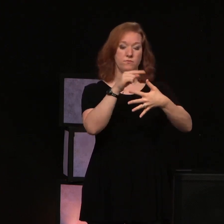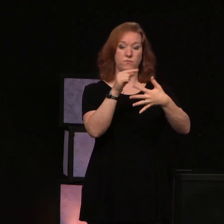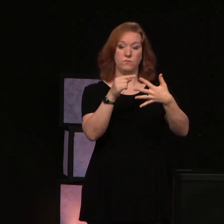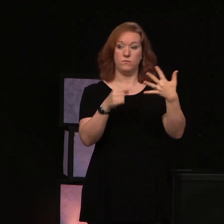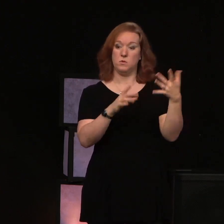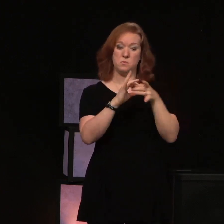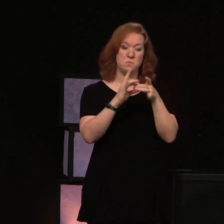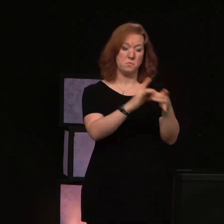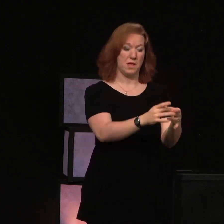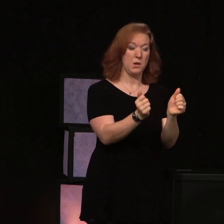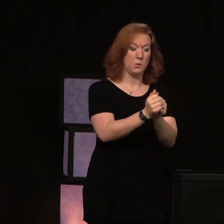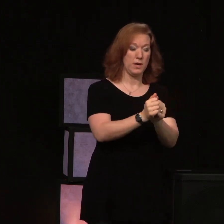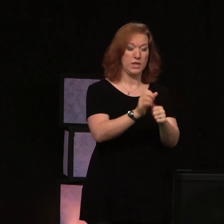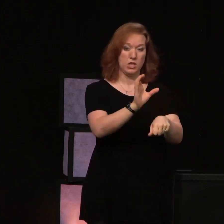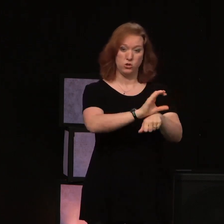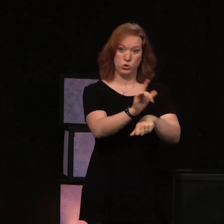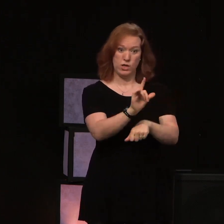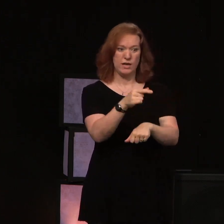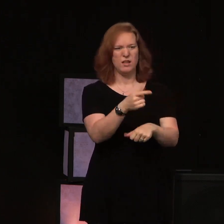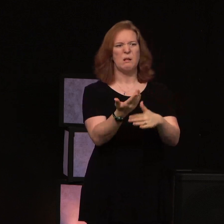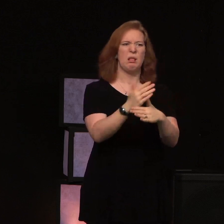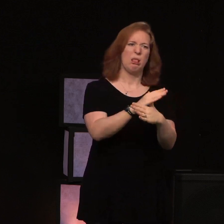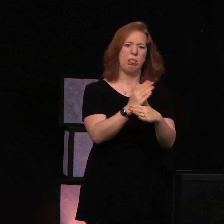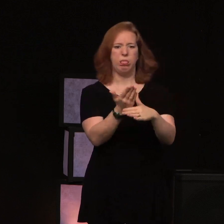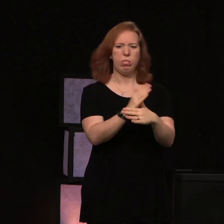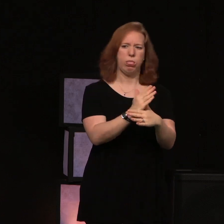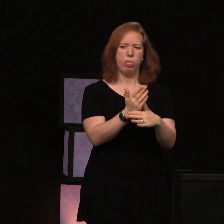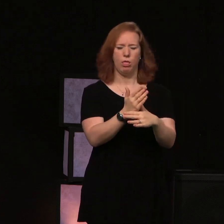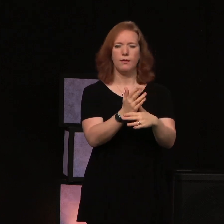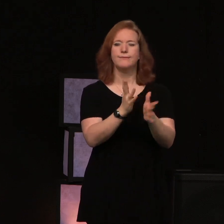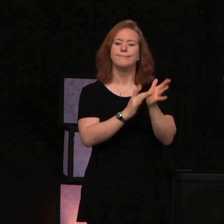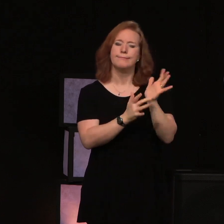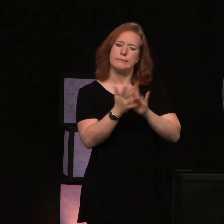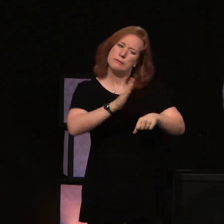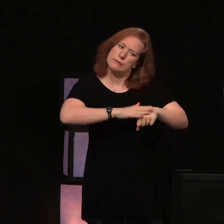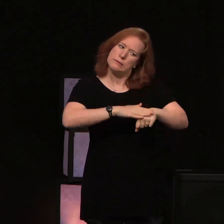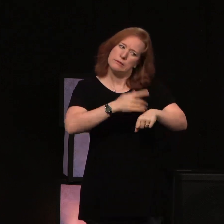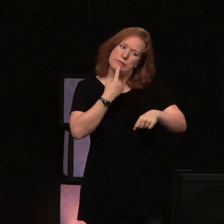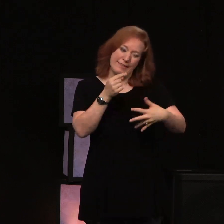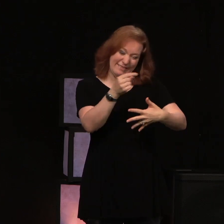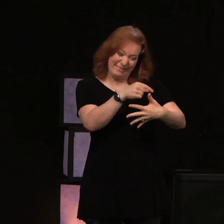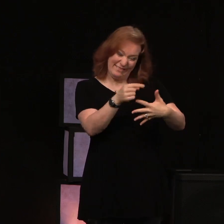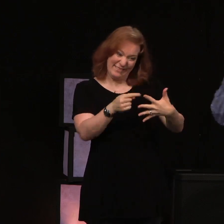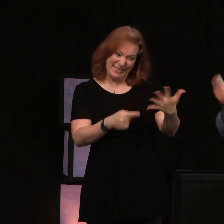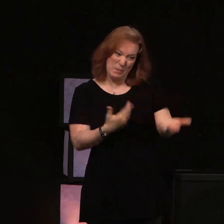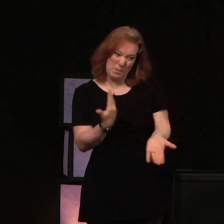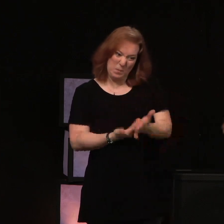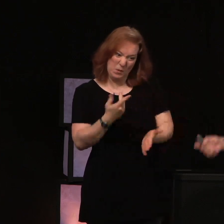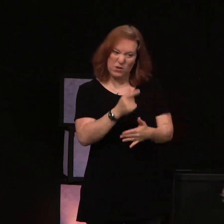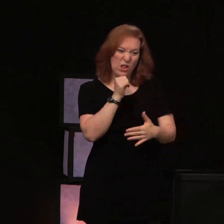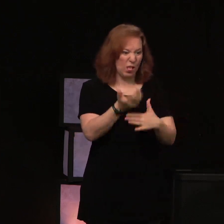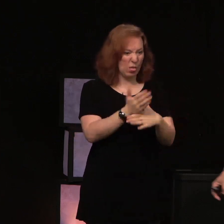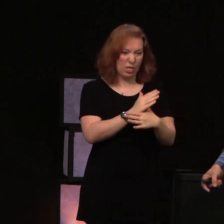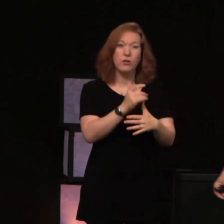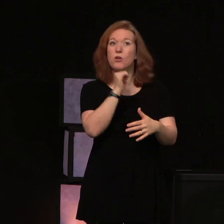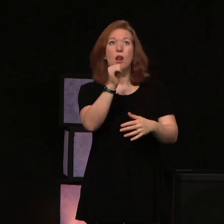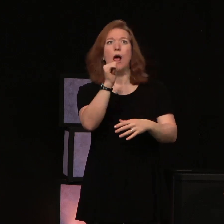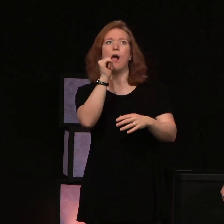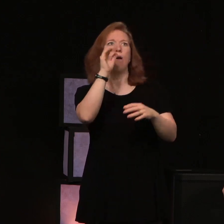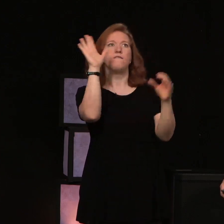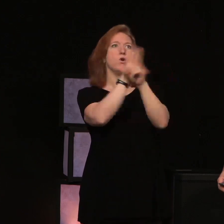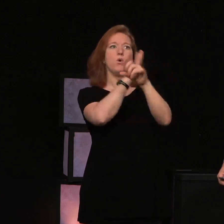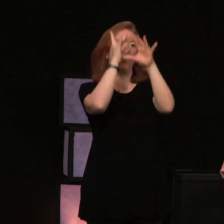part of the lukewarm church. He said, you don't even realize you're lukewarm. You think you're just, everything's good.